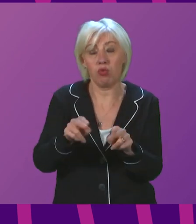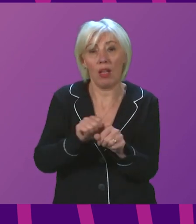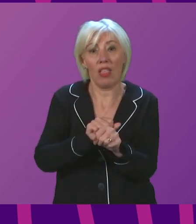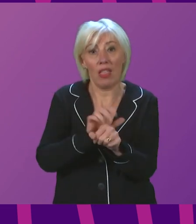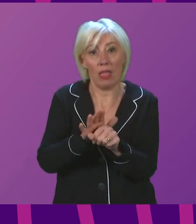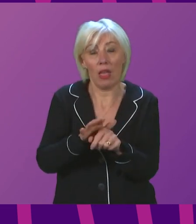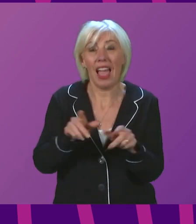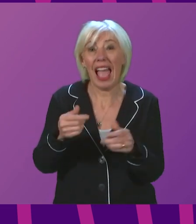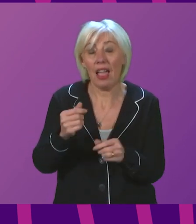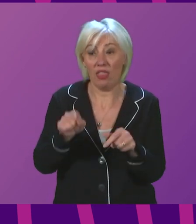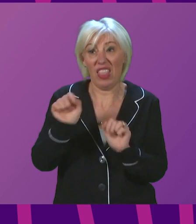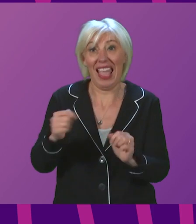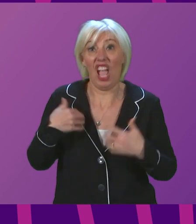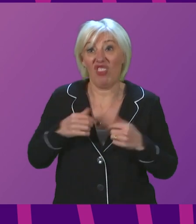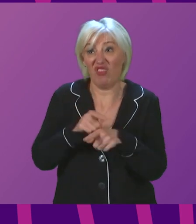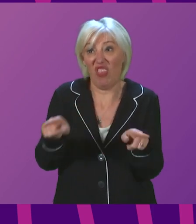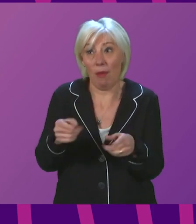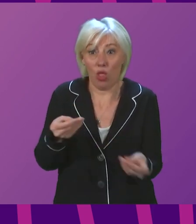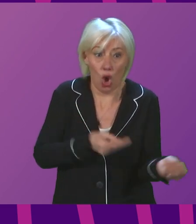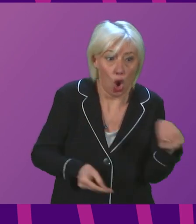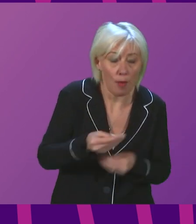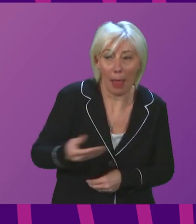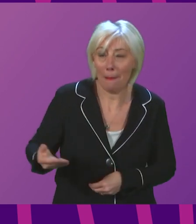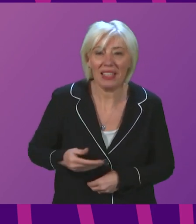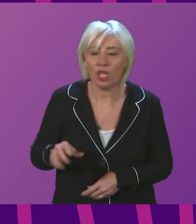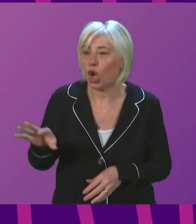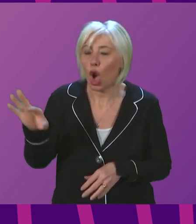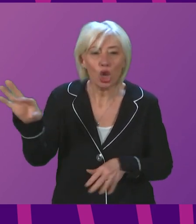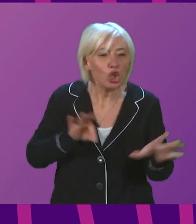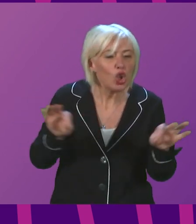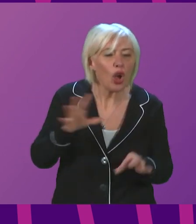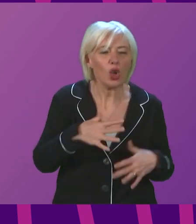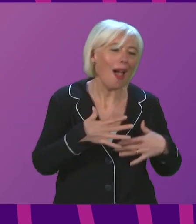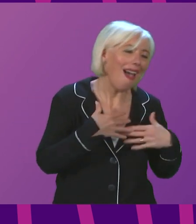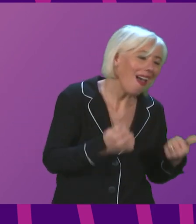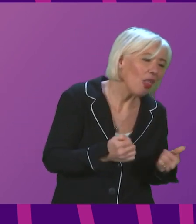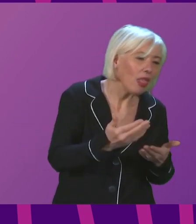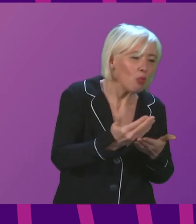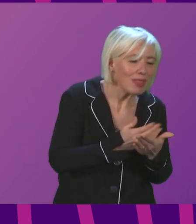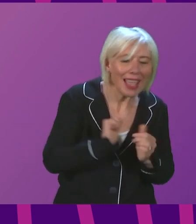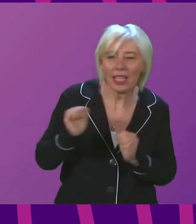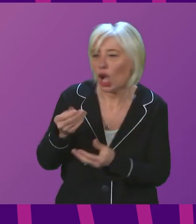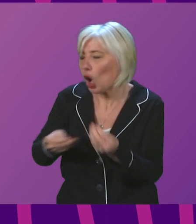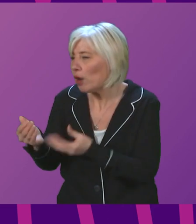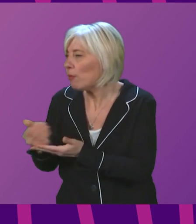interest of business and the economy as well. This is not a choice between protecting health in the NHS and protecting the economy. If we do not